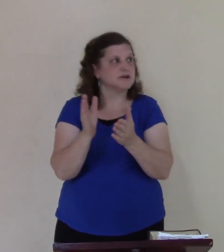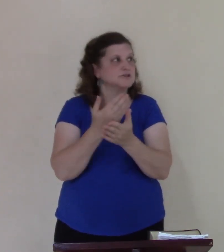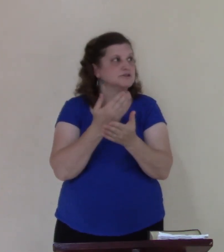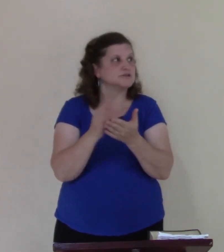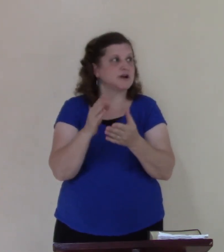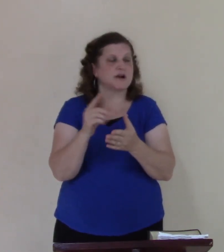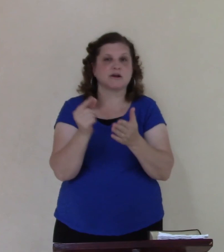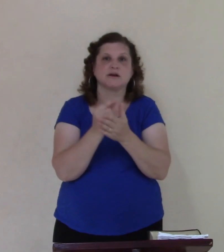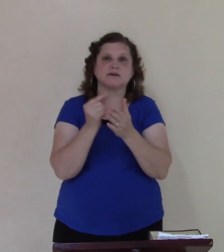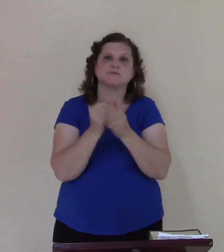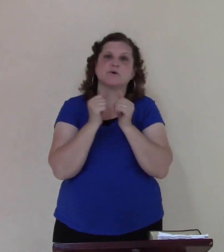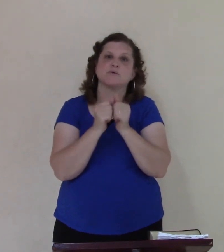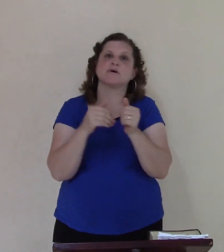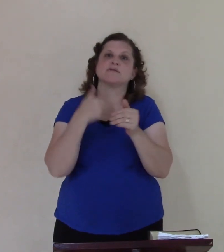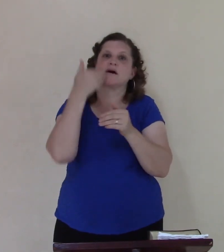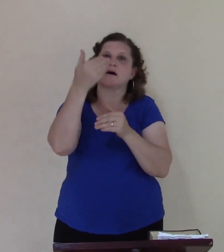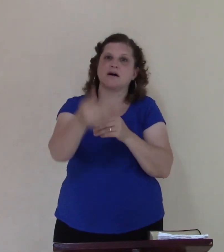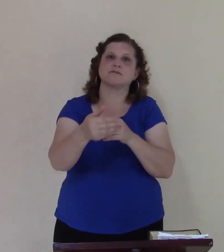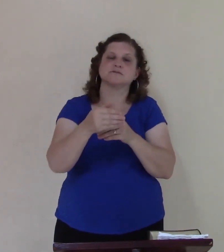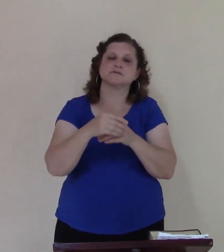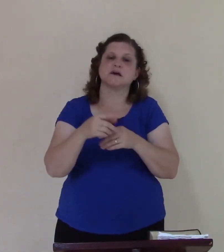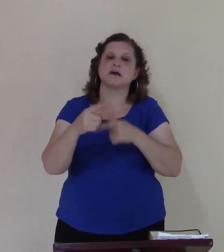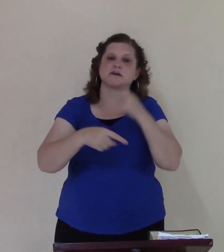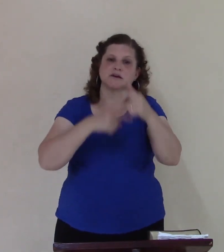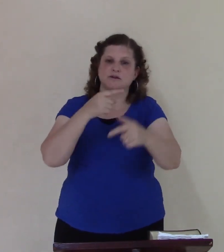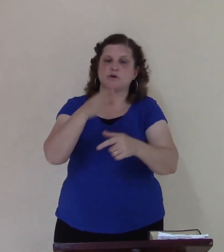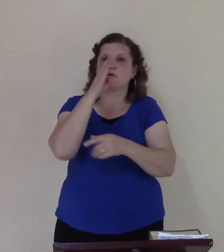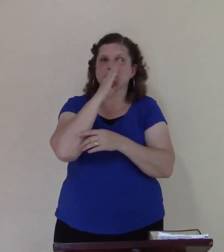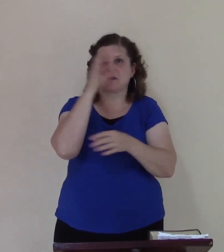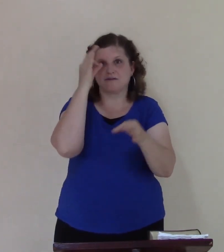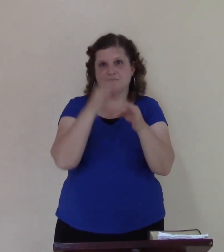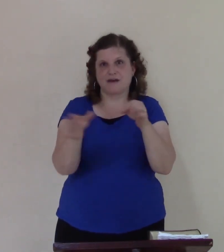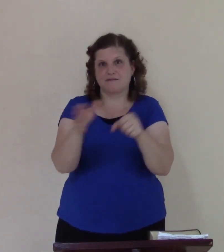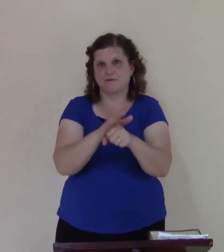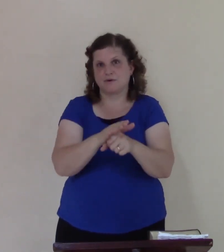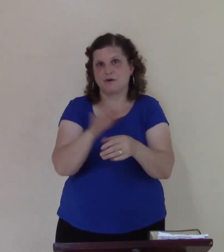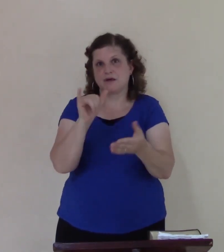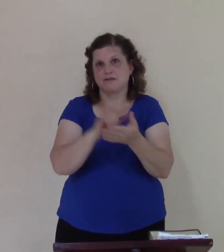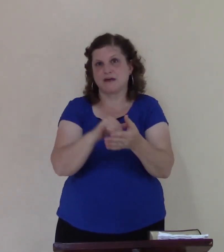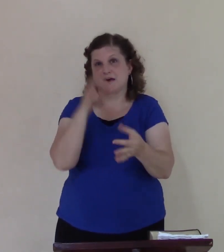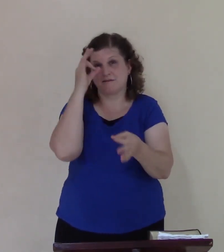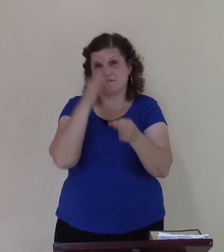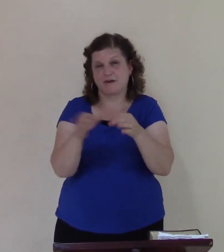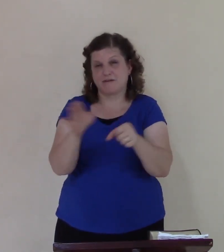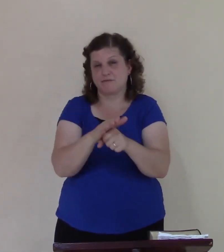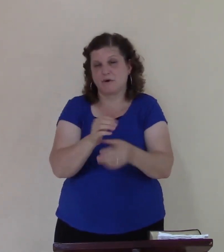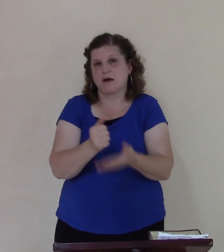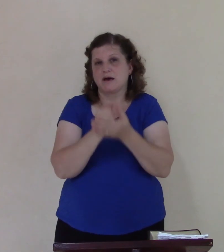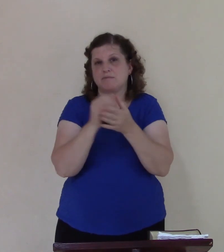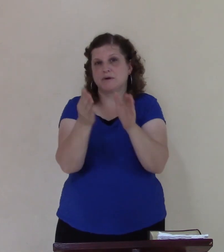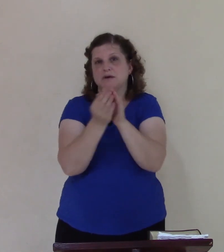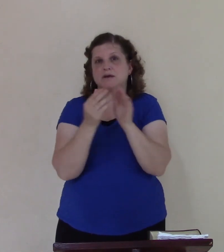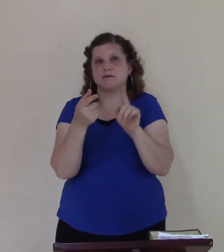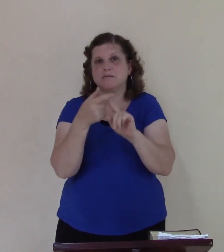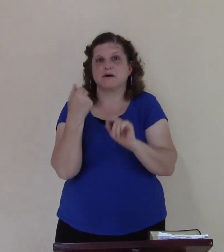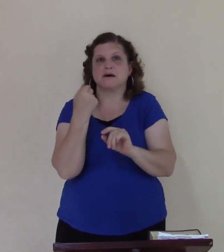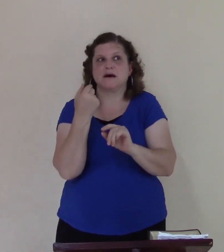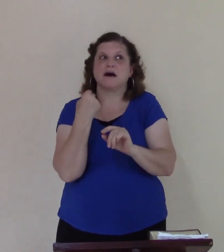faithful and that all that faithfulness to God helps to keep us from those other problems for being faithful to God so let's continue that